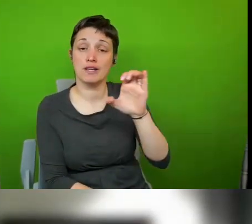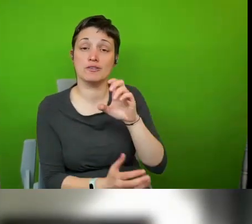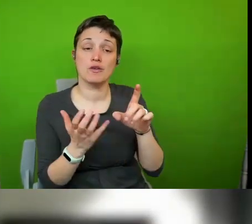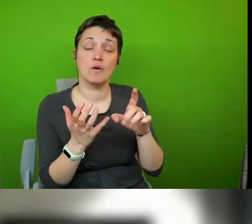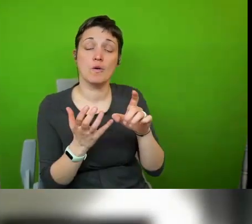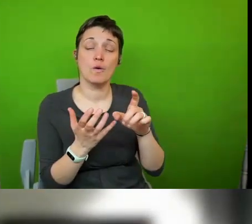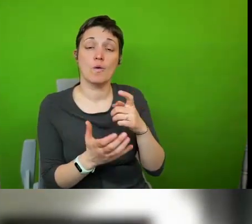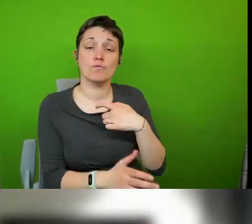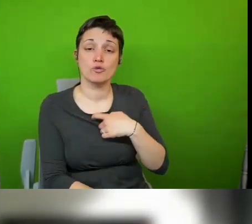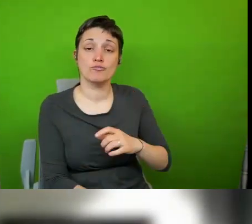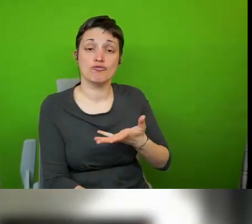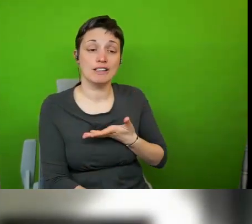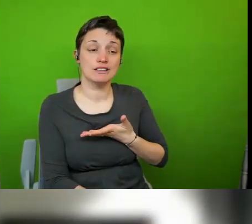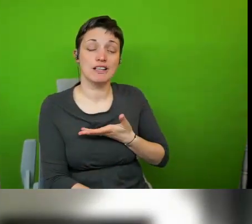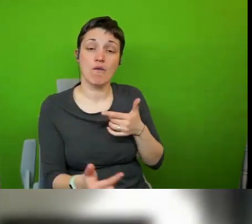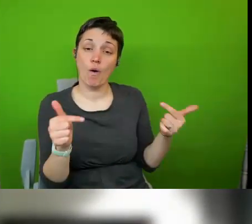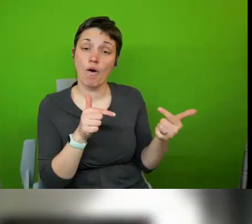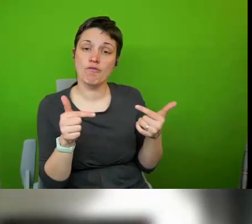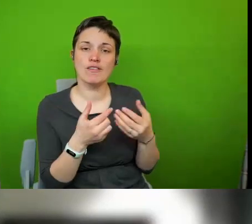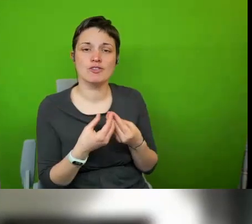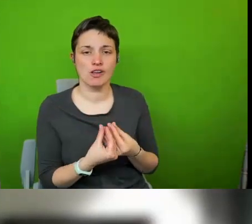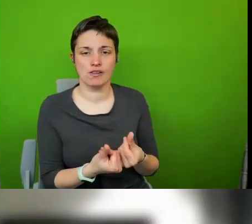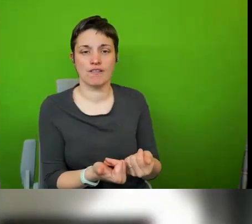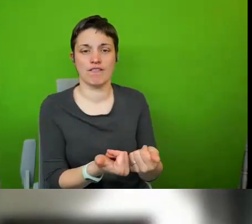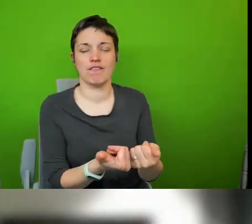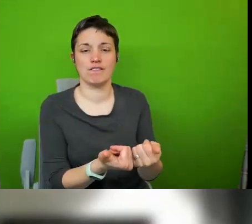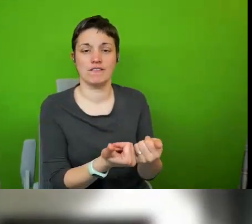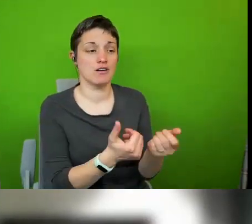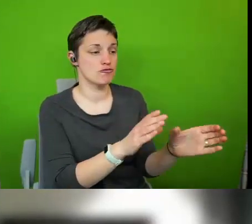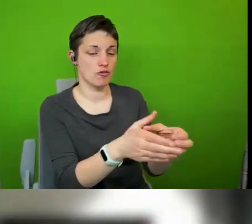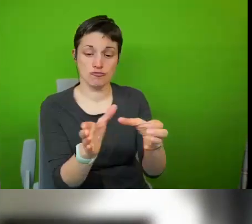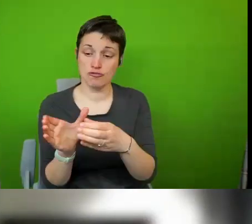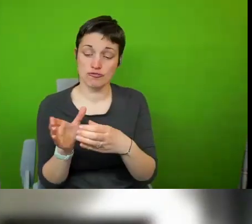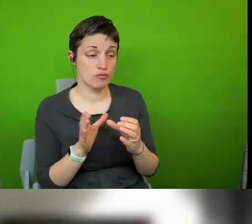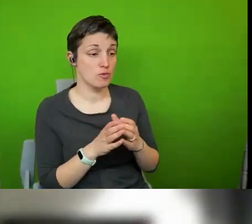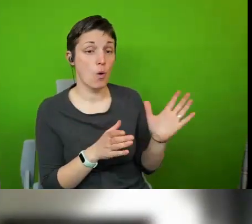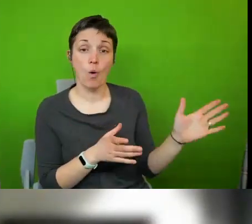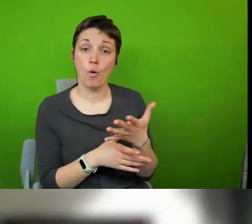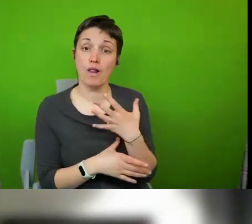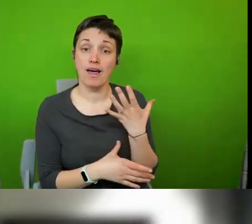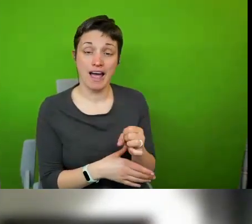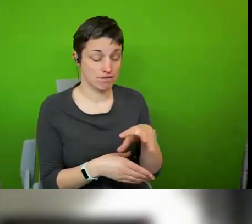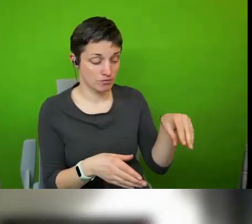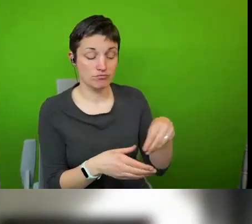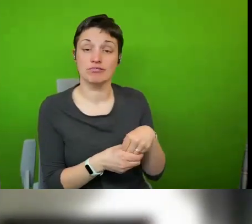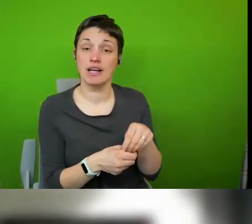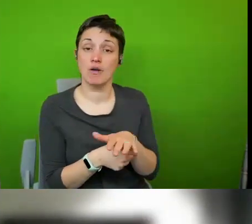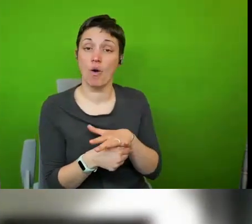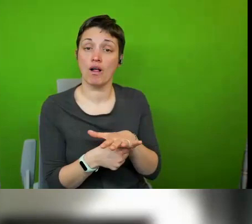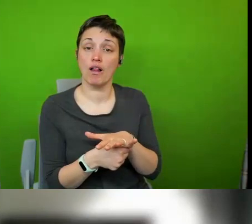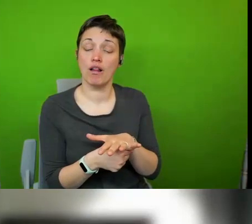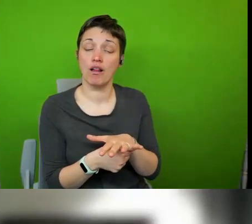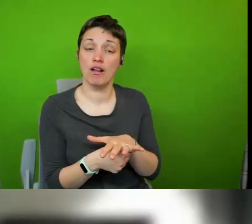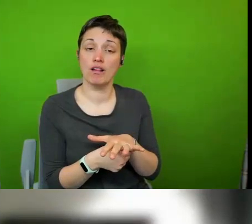conflicts of different groups that all have a stake at the local level and i think that can be done